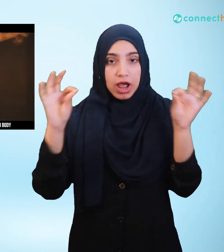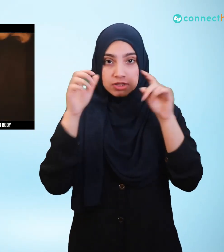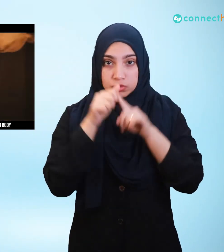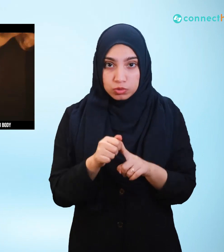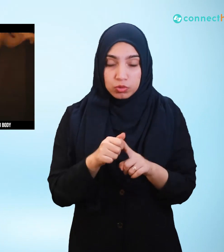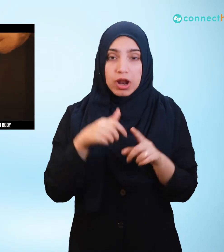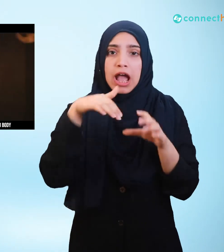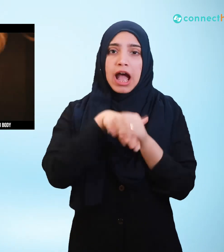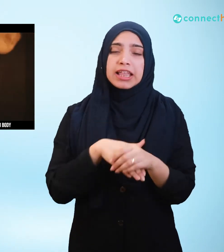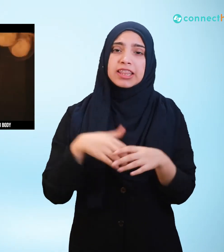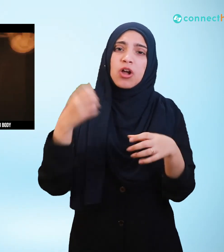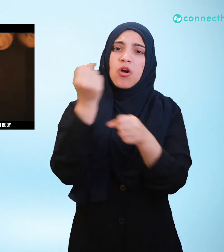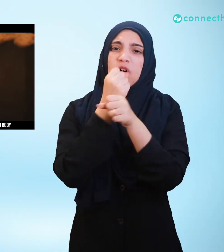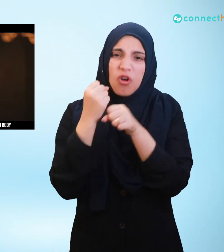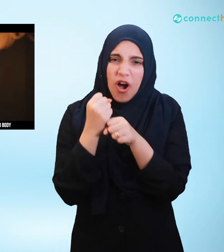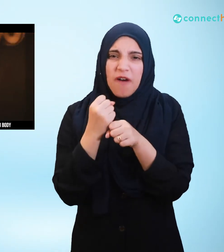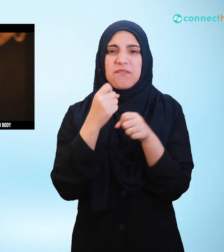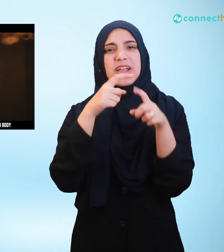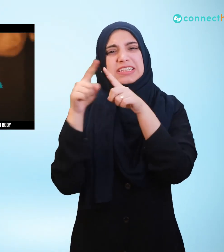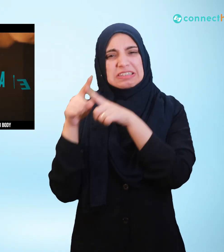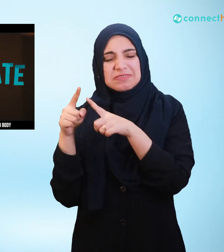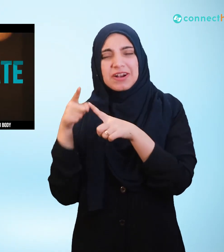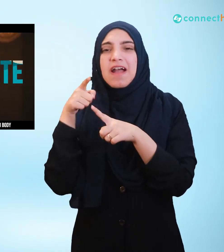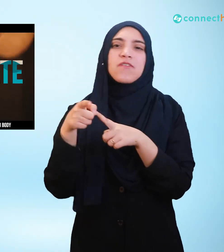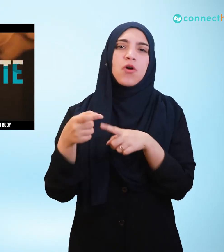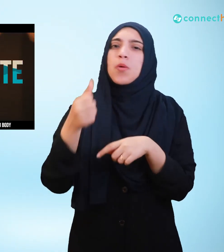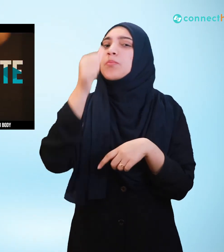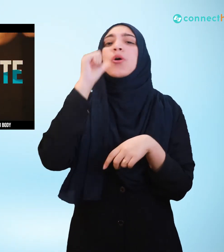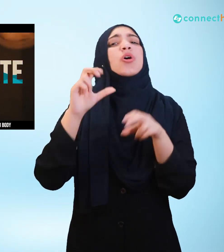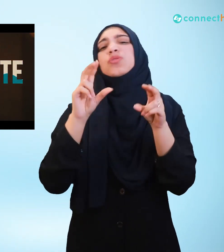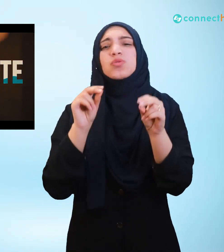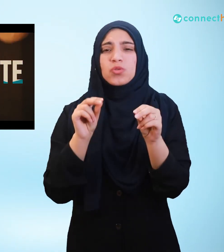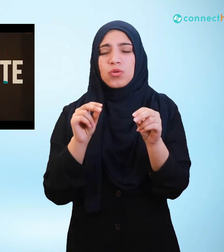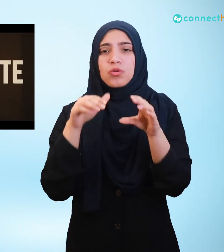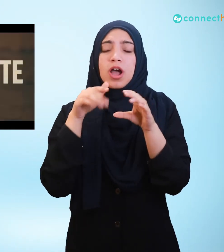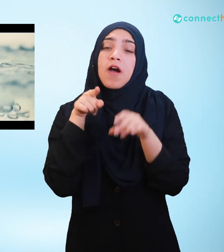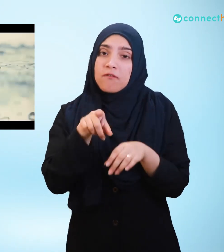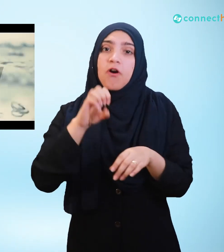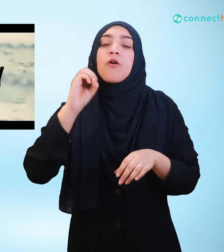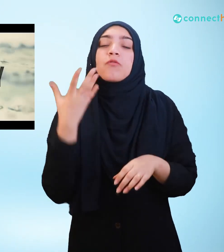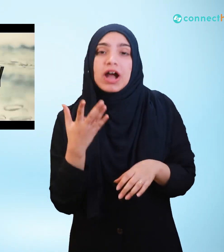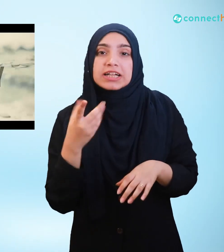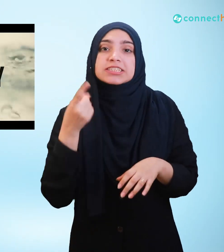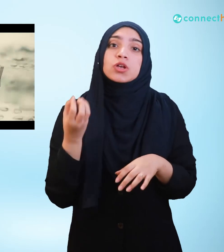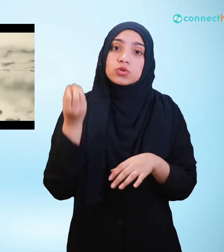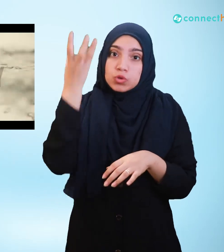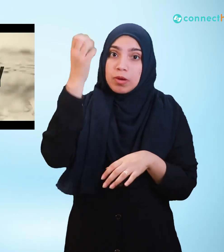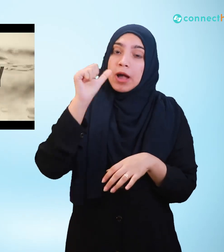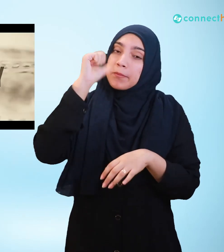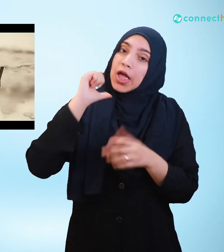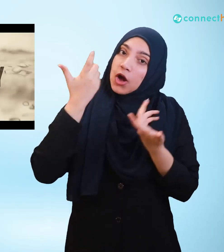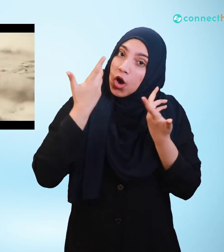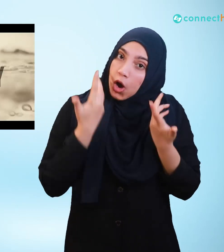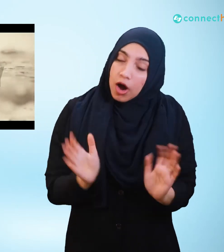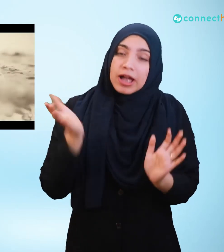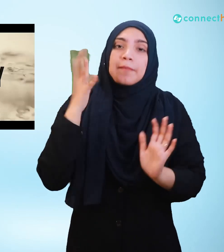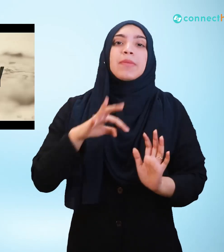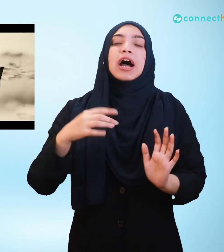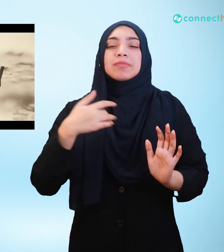avoid things that contain caffeine which will dehydrate your body and make you feel very thirsty during the fasting hours. We